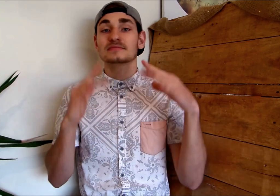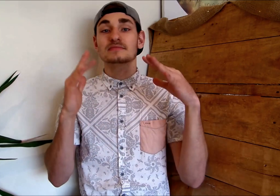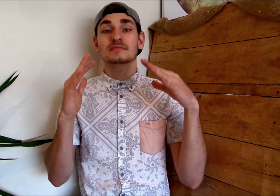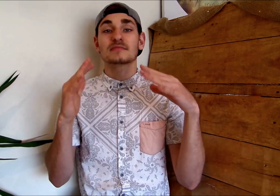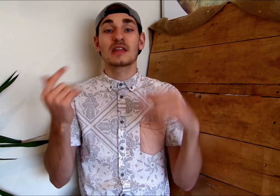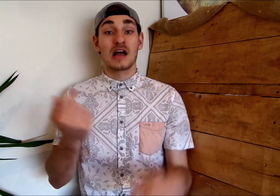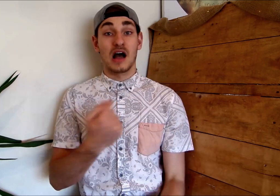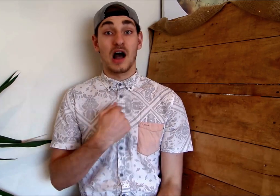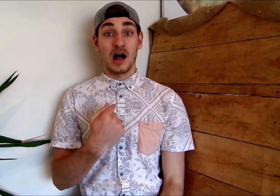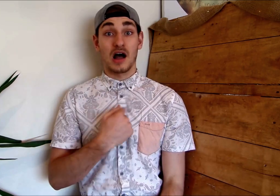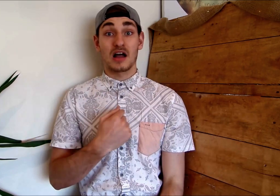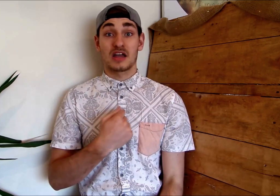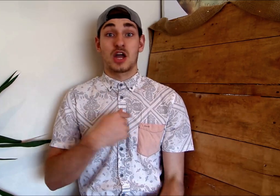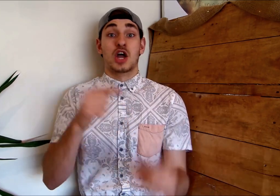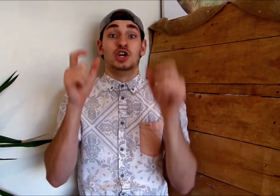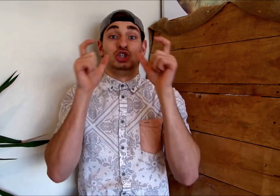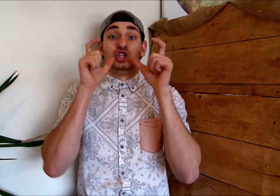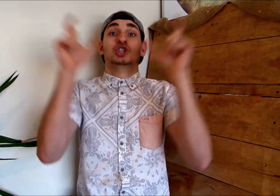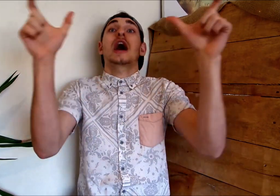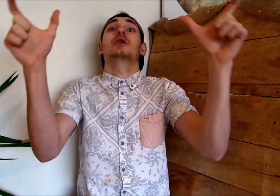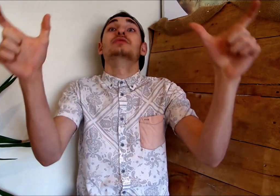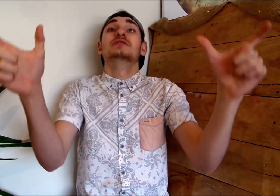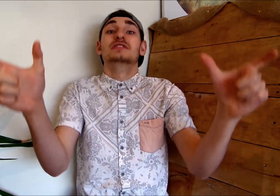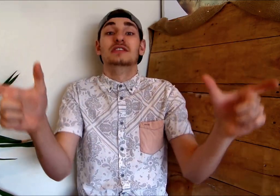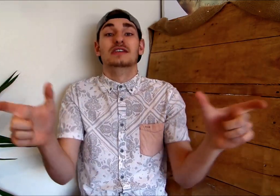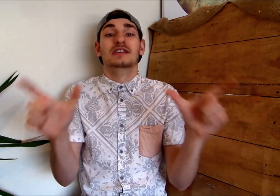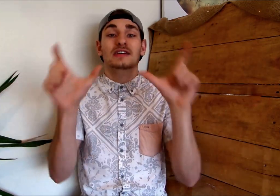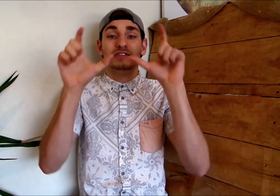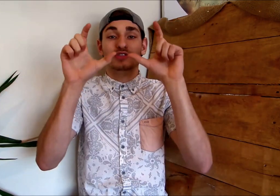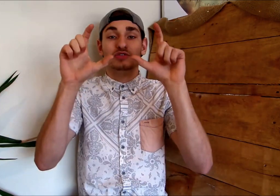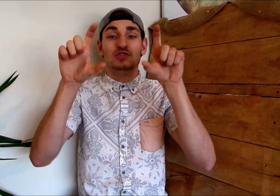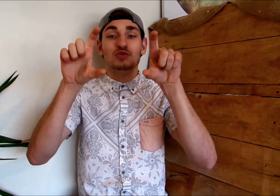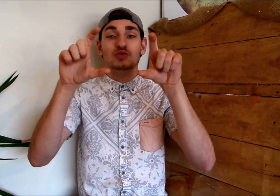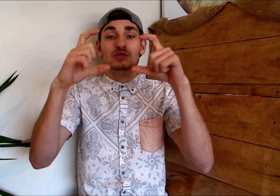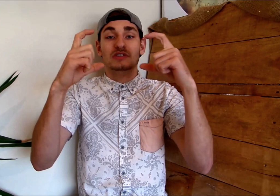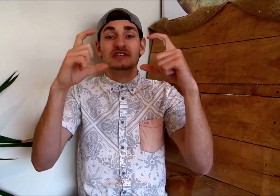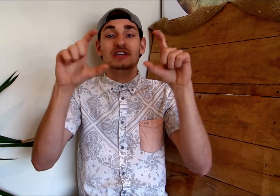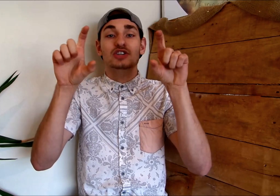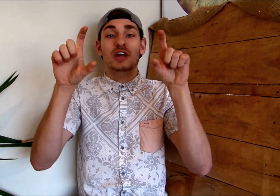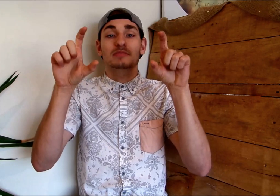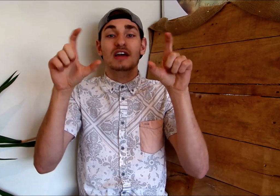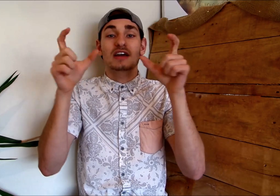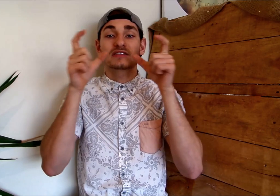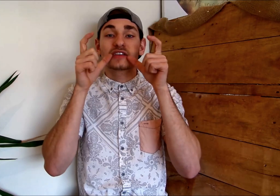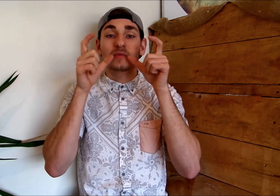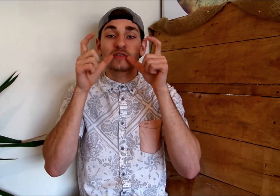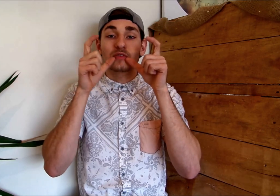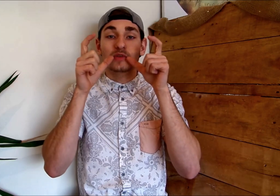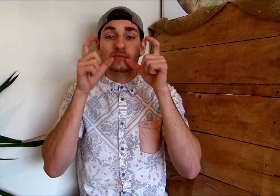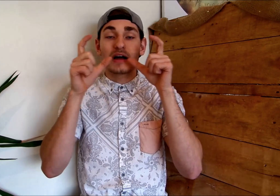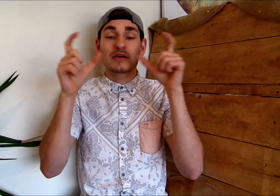I shout. So two C-shaped hands coming from your mouth.